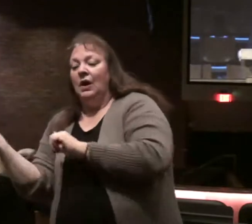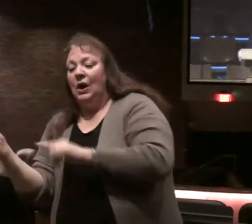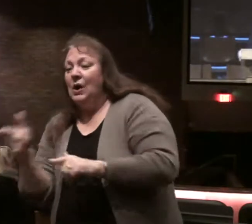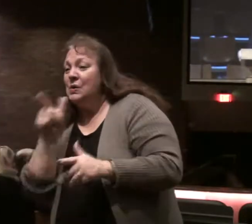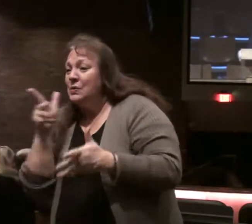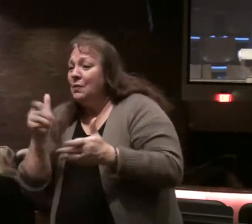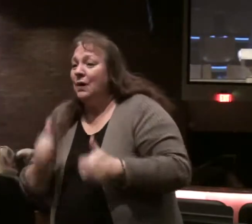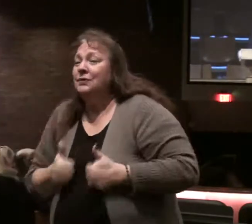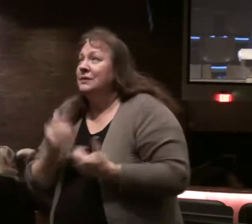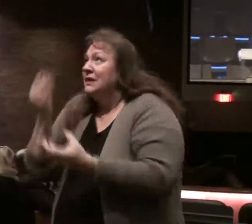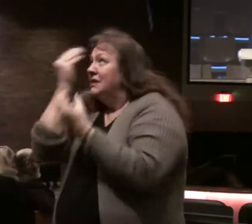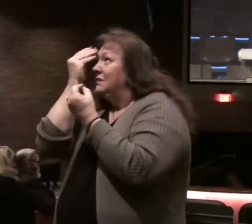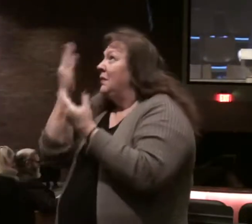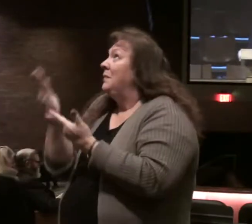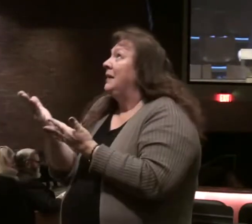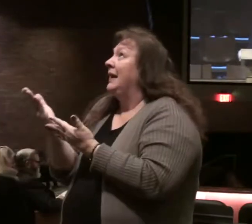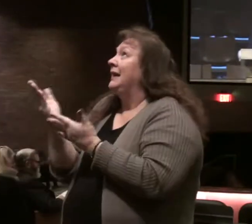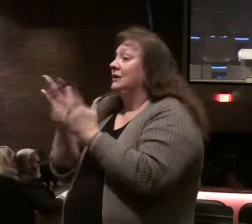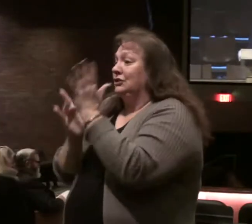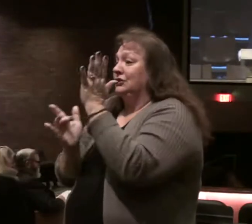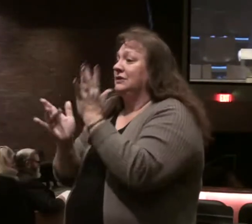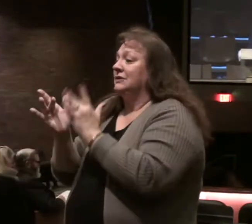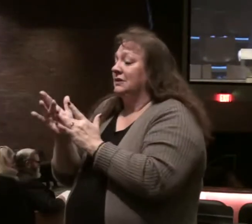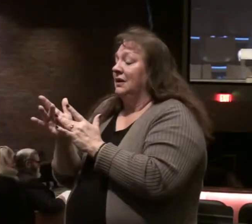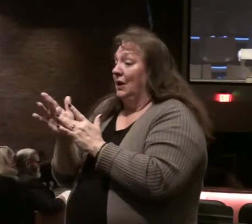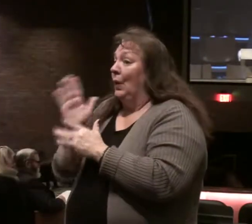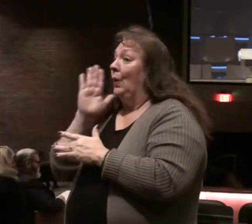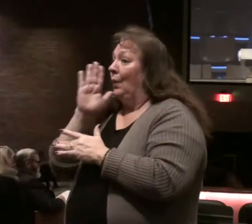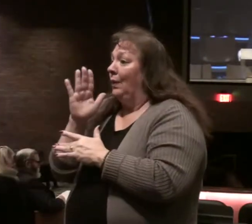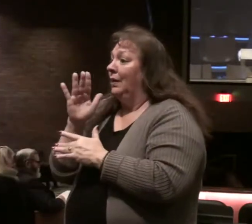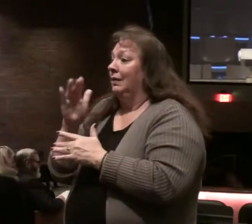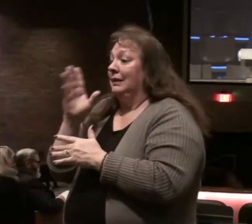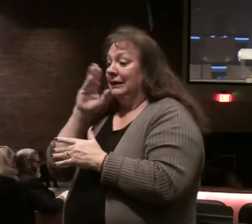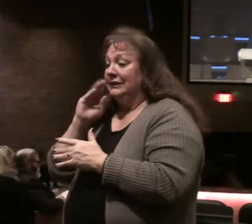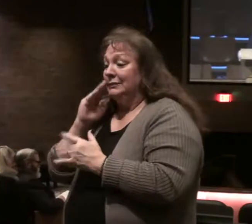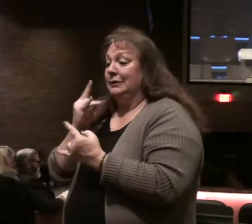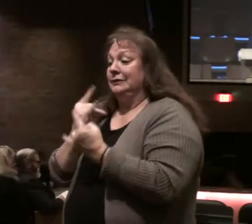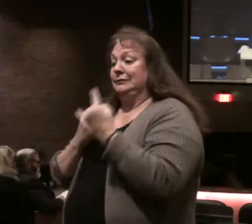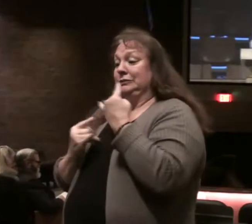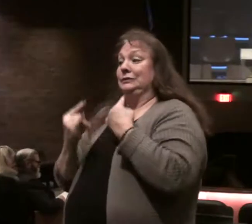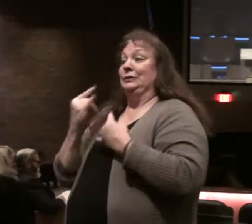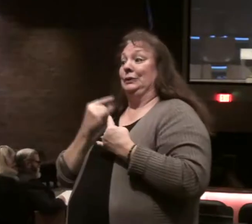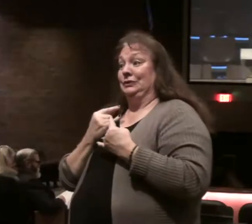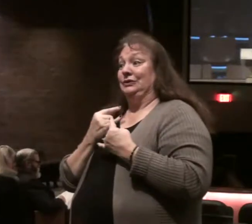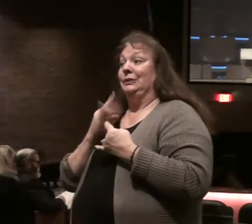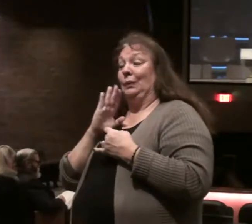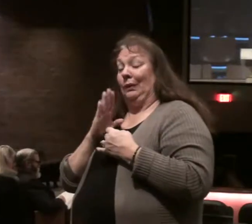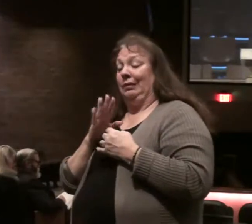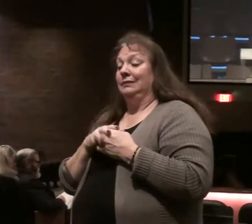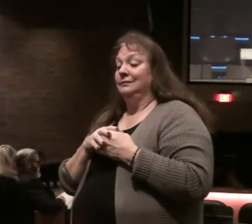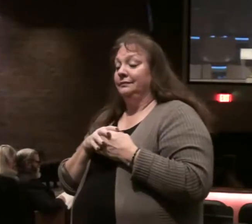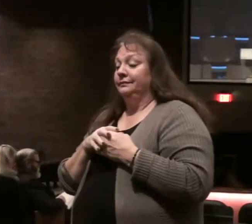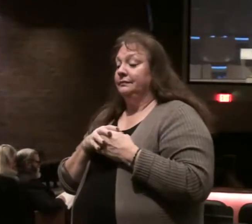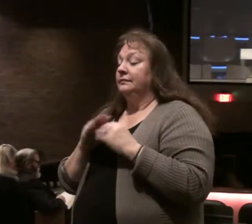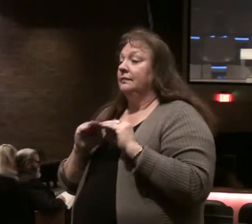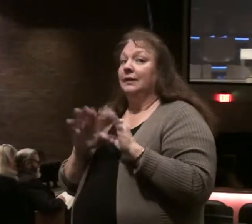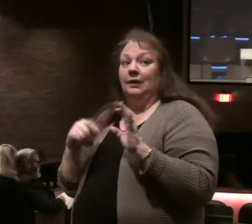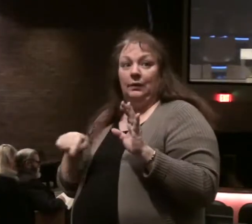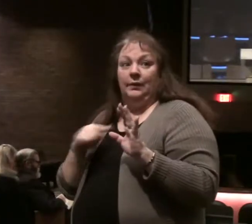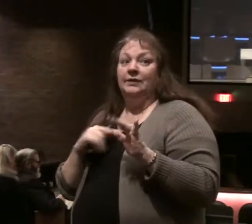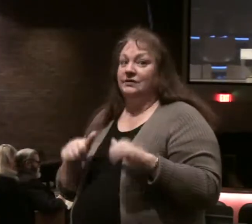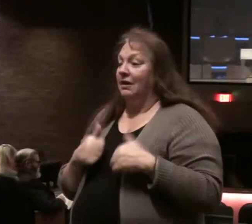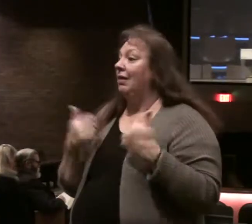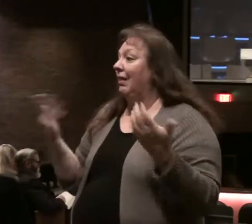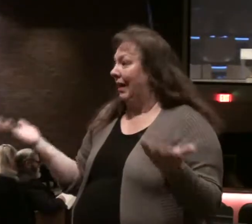who desire to live God the in Christ Jesus will be persecuted now obviously many of us are still